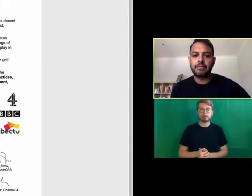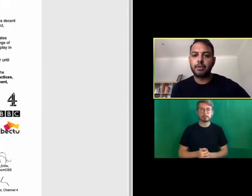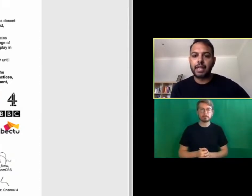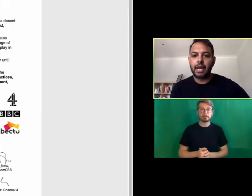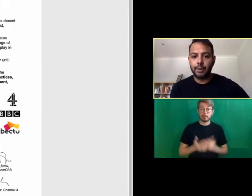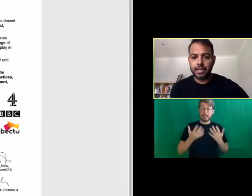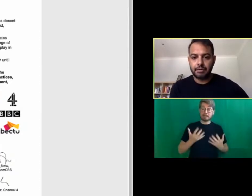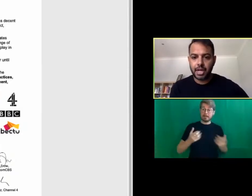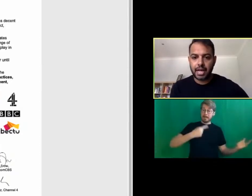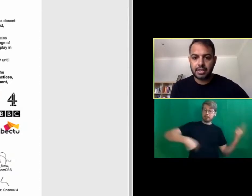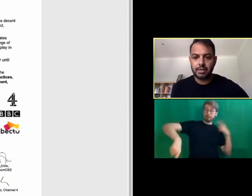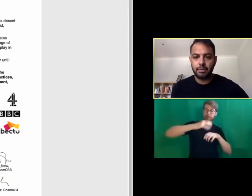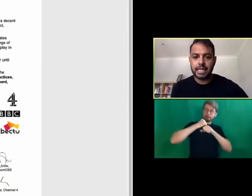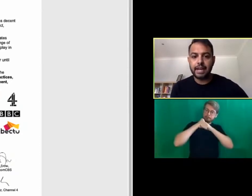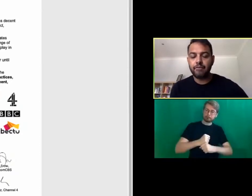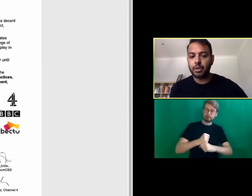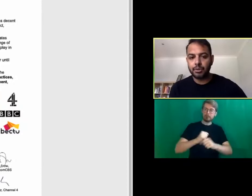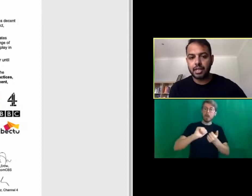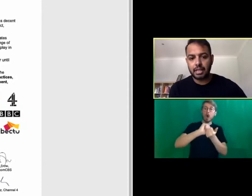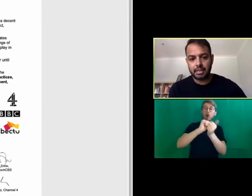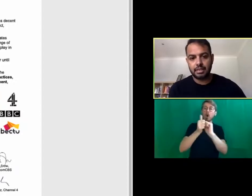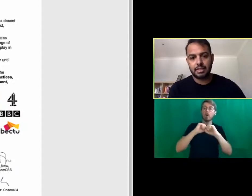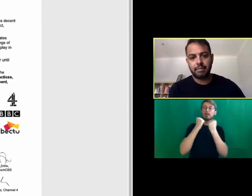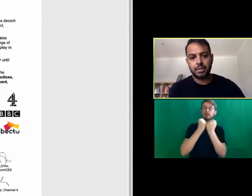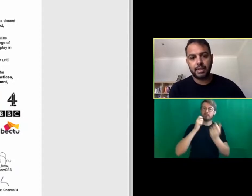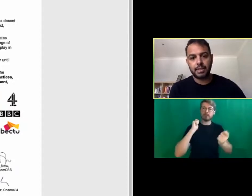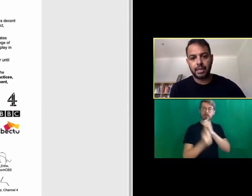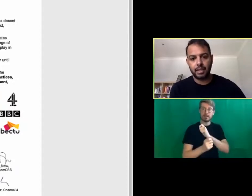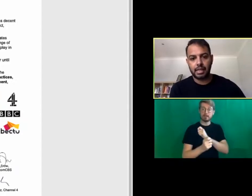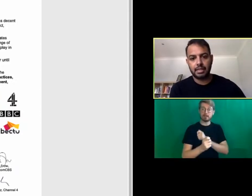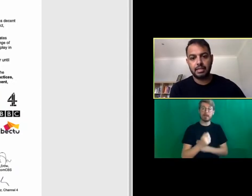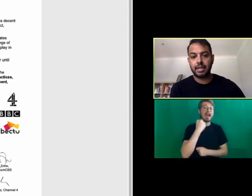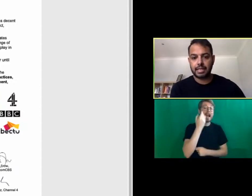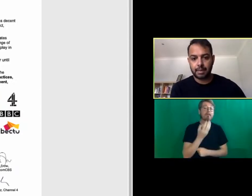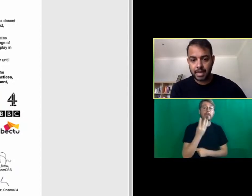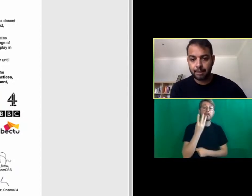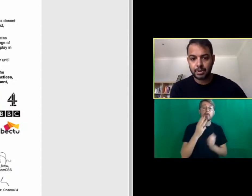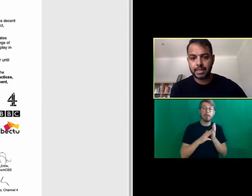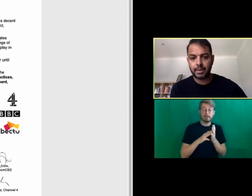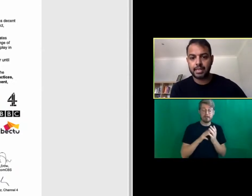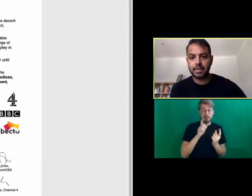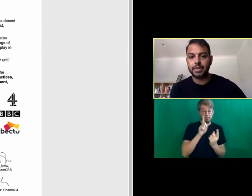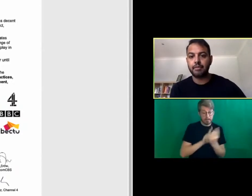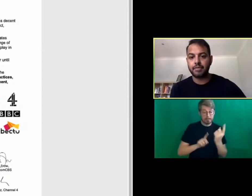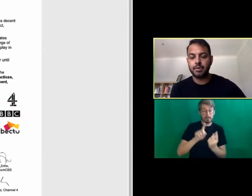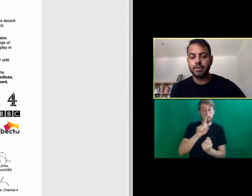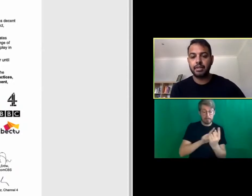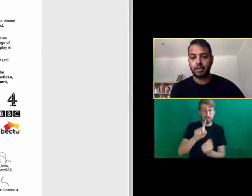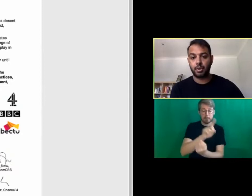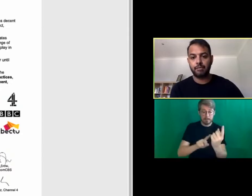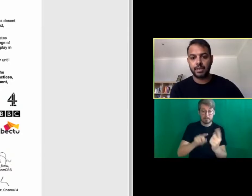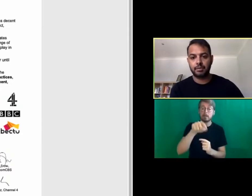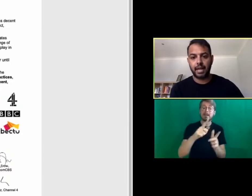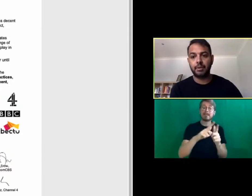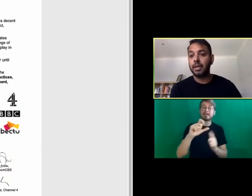commit to forming a Coalition for Change that will meet every quarter until December 2021 starting in September 2020 with a review